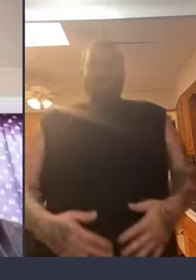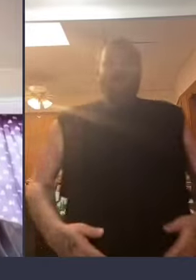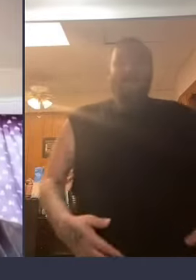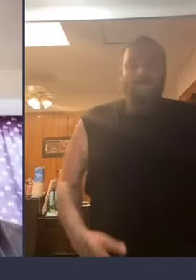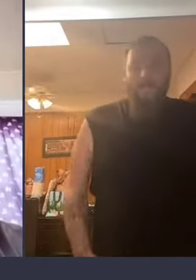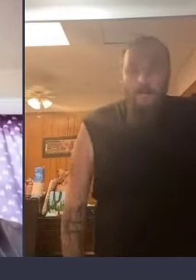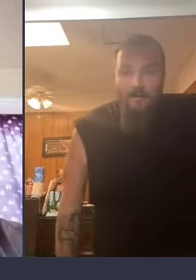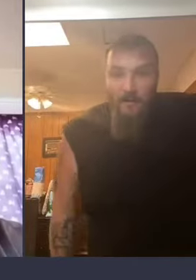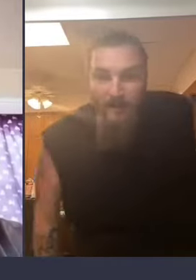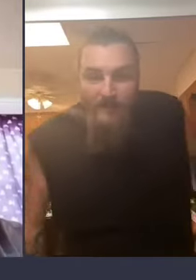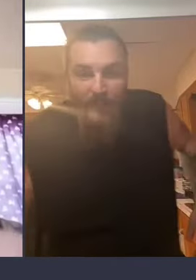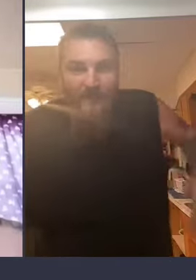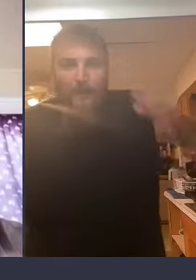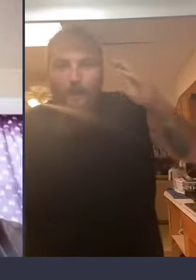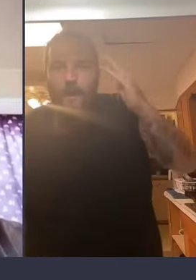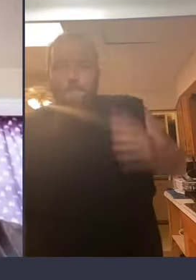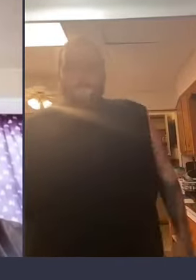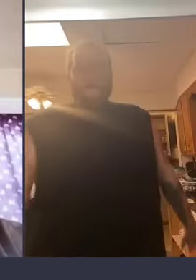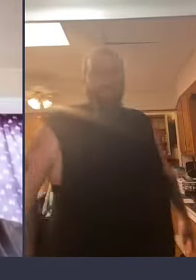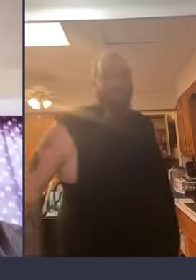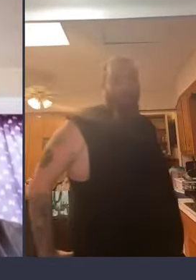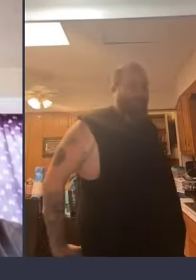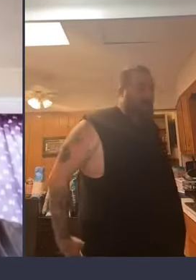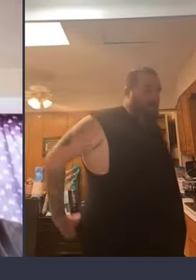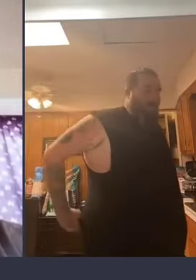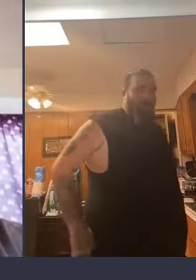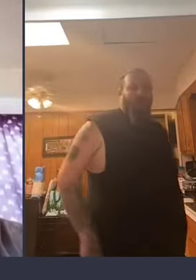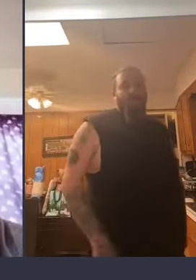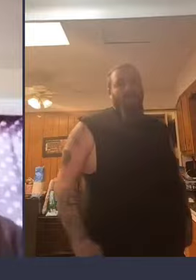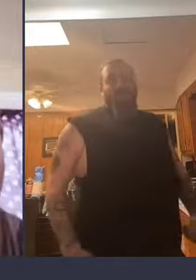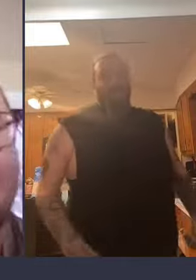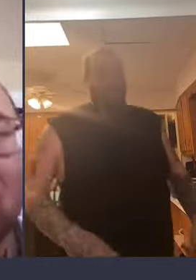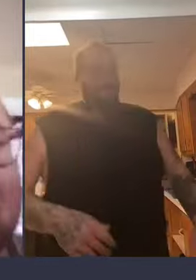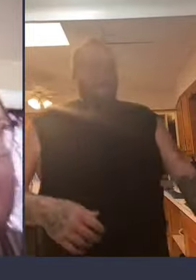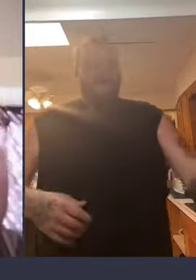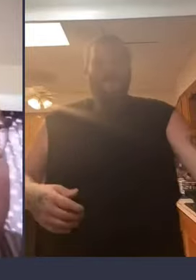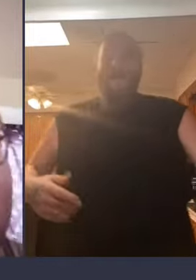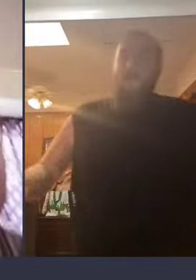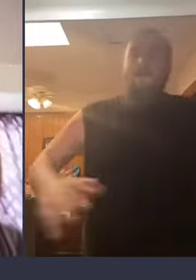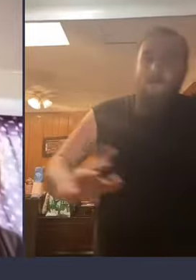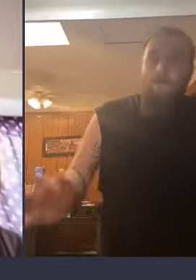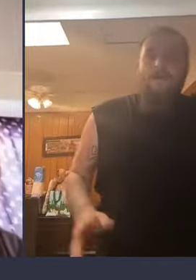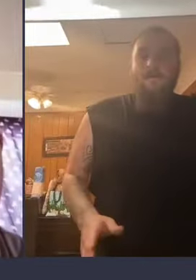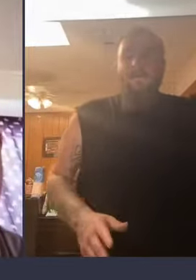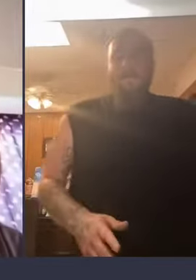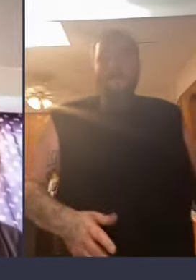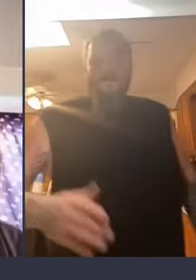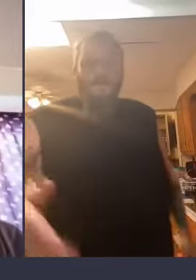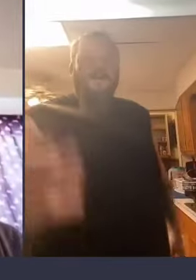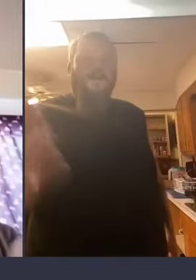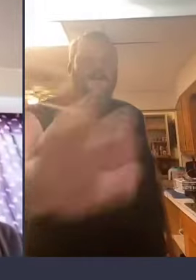wait like tennessee what up tt well we do we're doing it